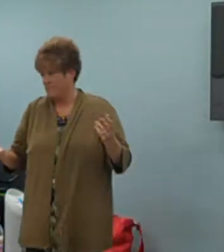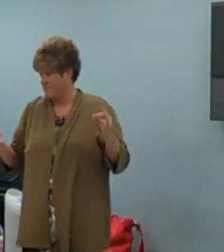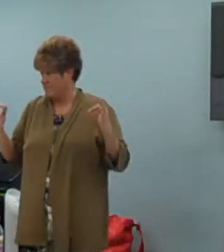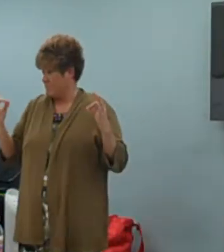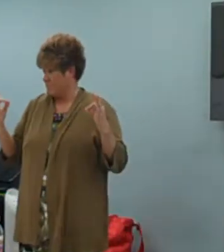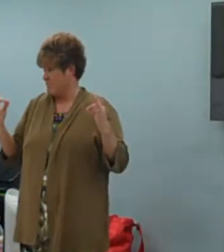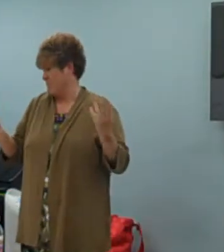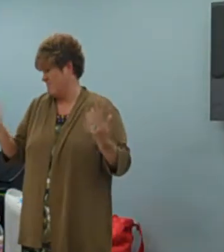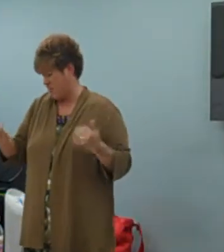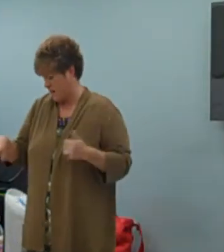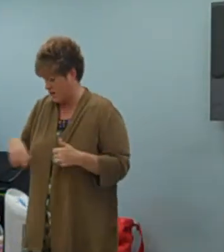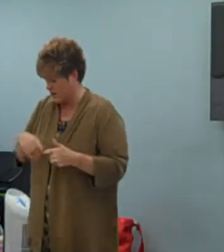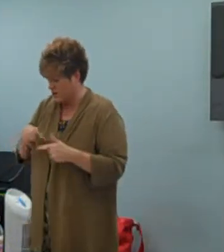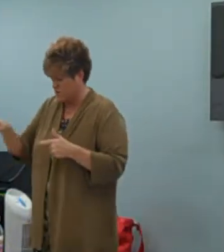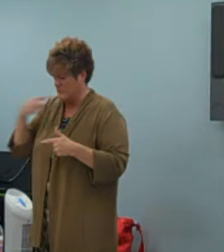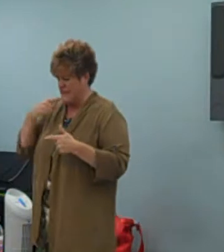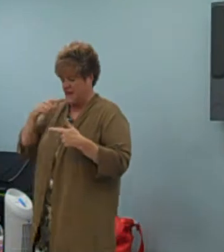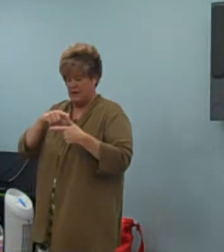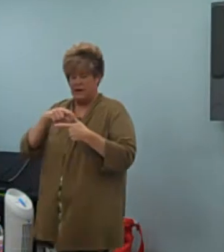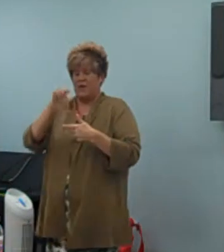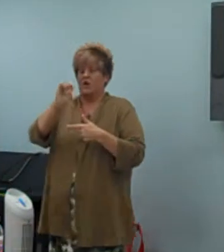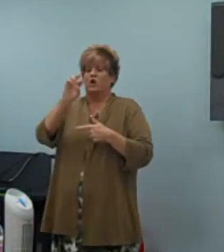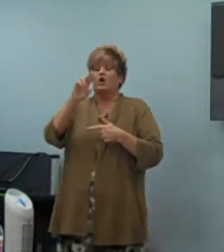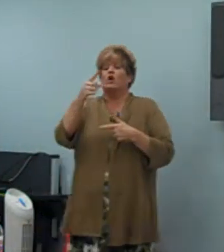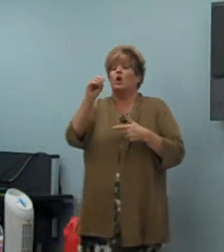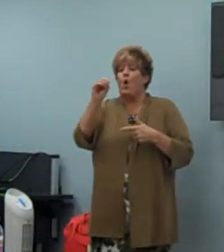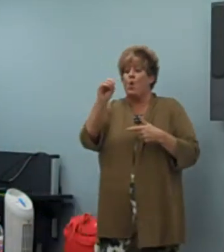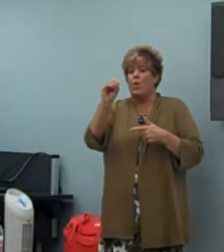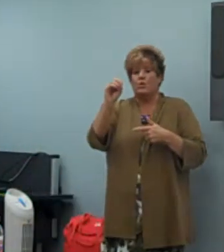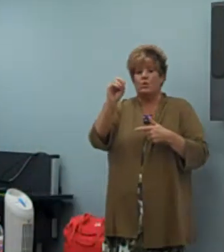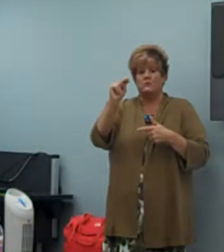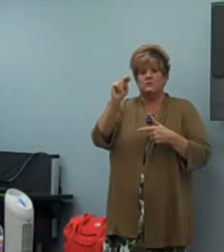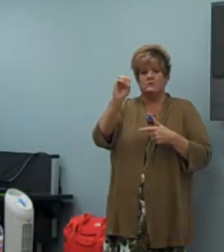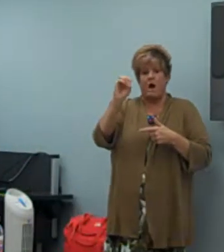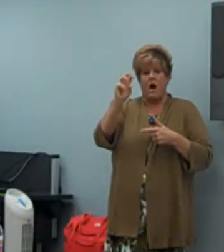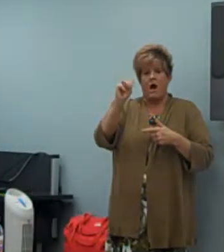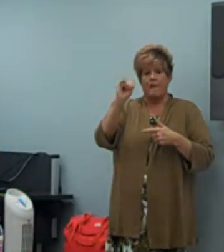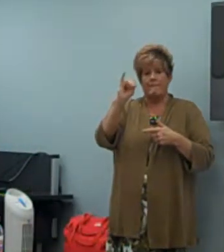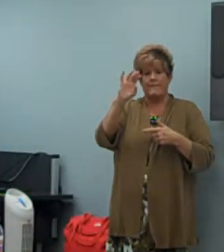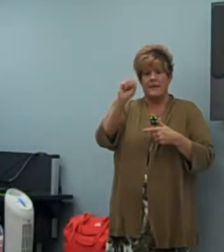job to figure it out. So that kind of answers your question.